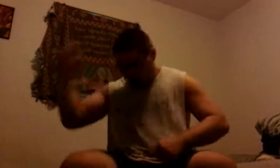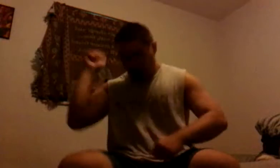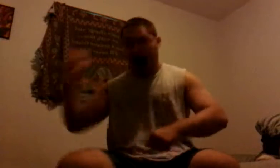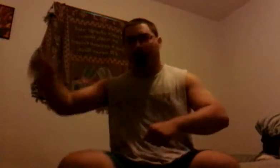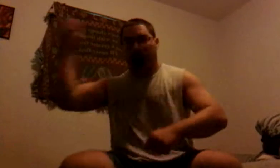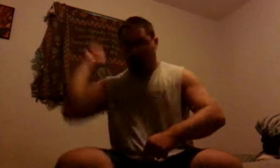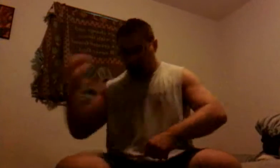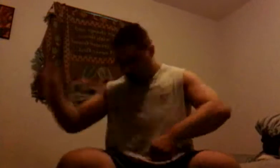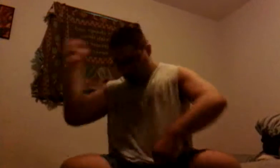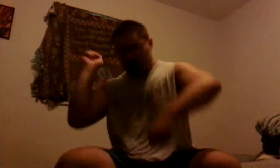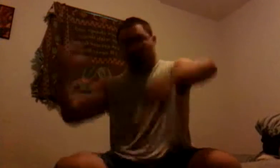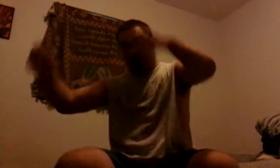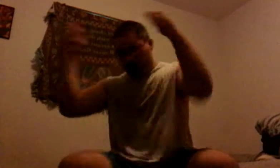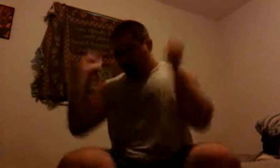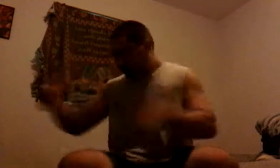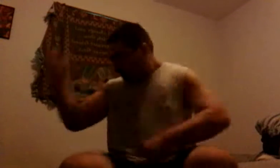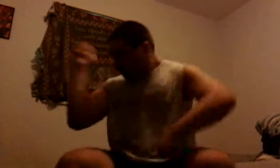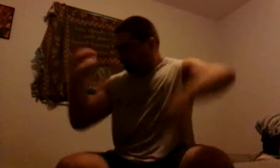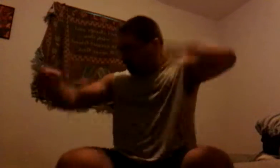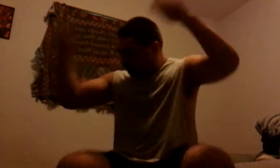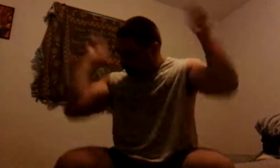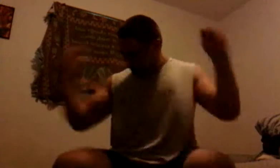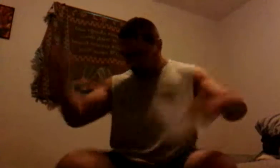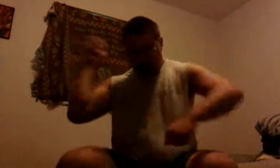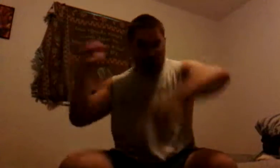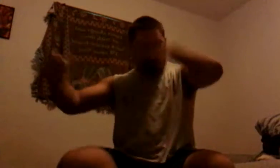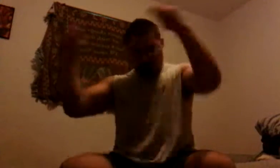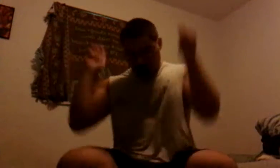Let's go!